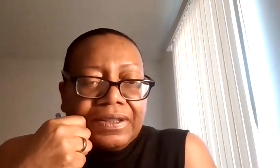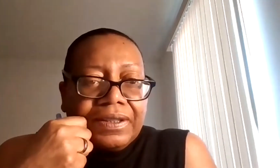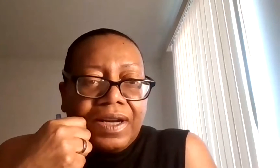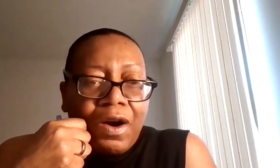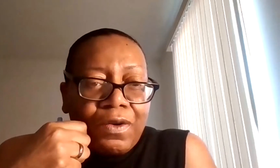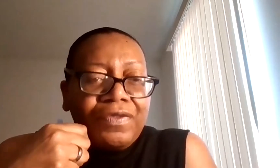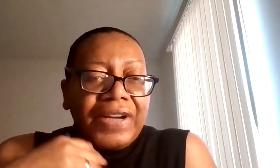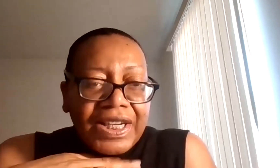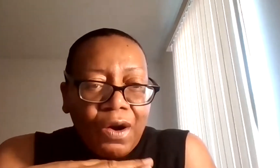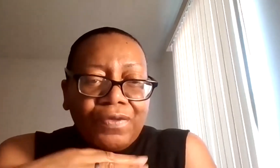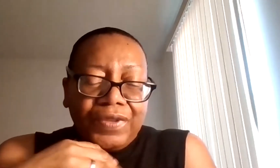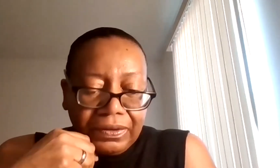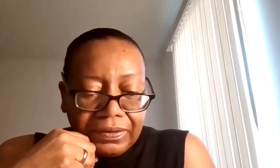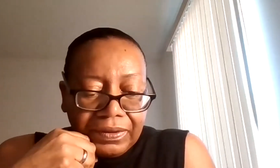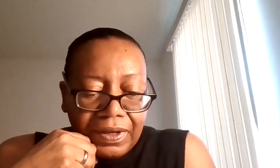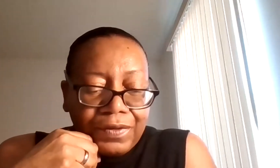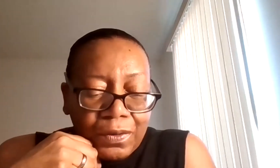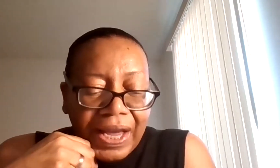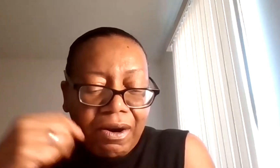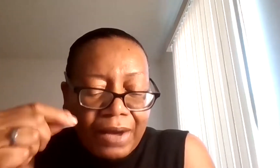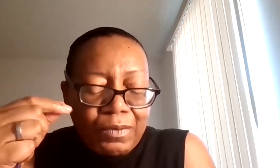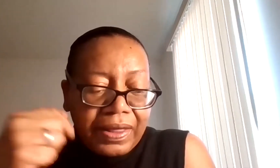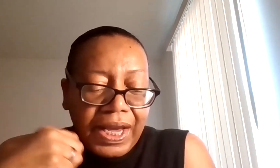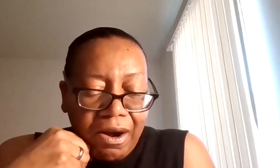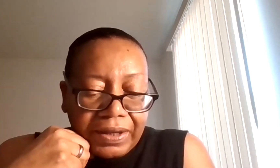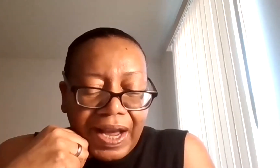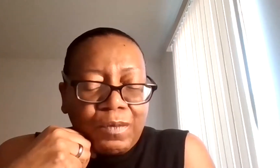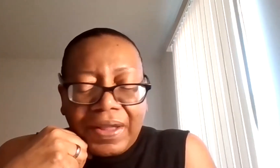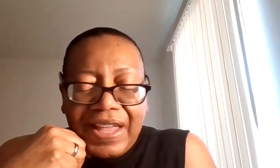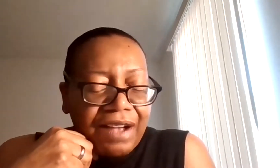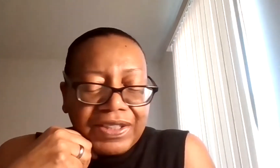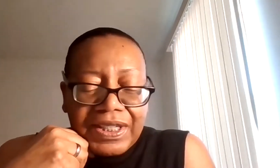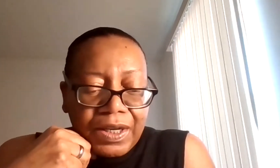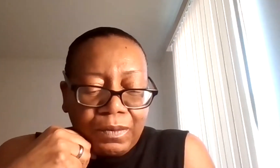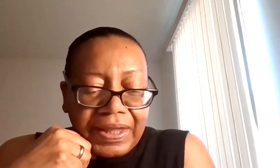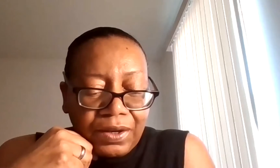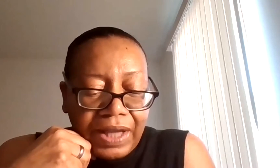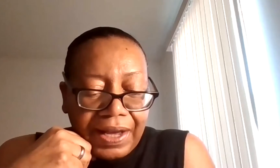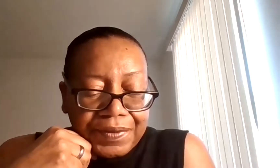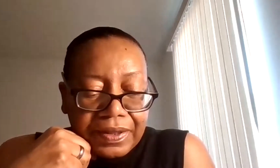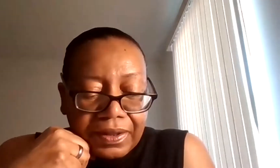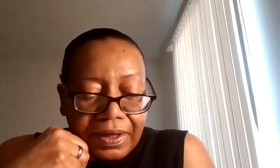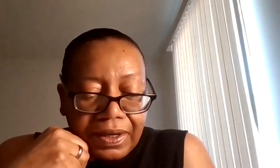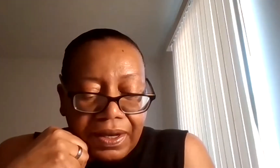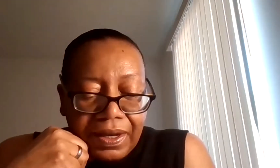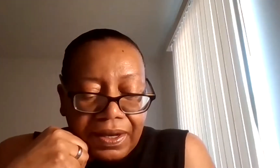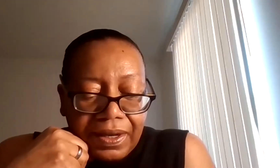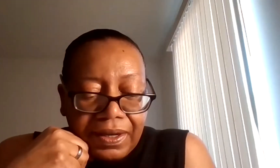over and over of who they are and where they are and what they have to deal with in their lives.